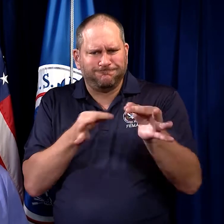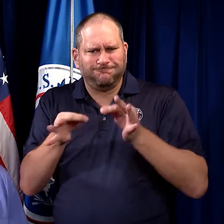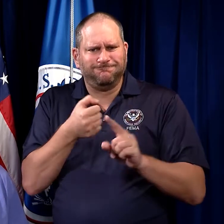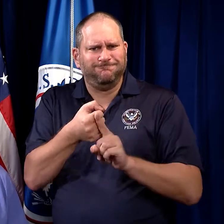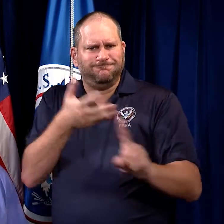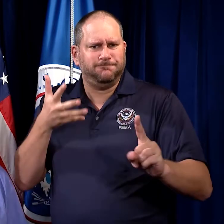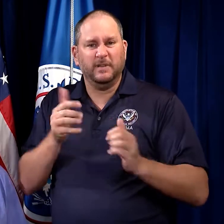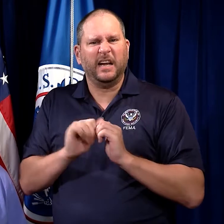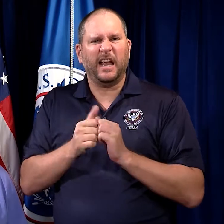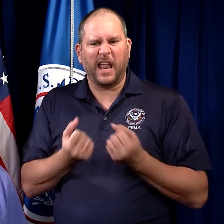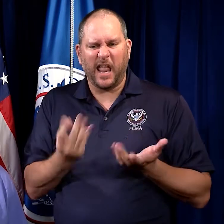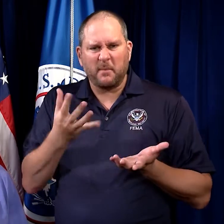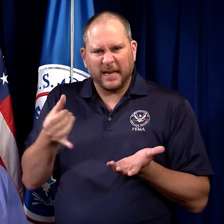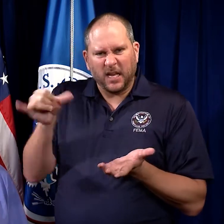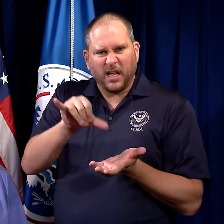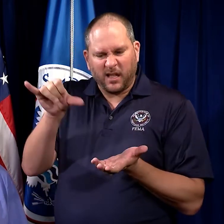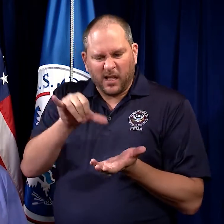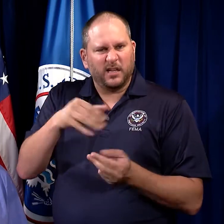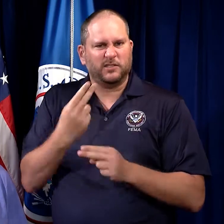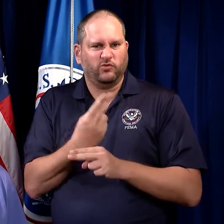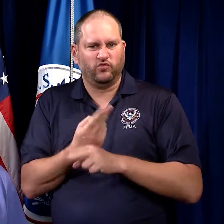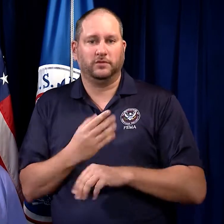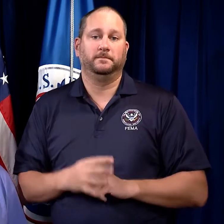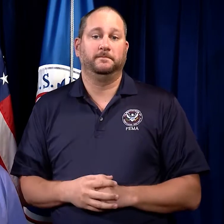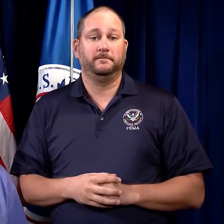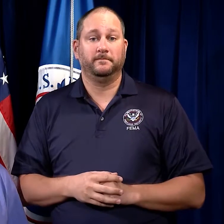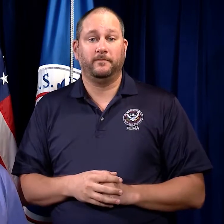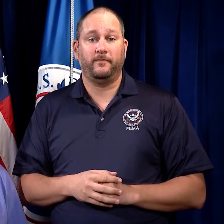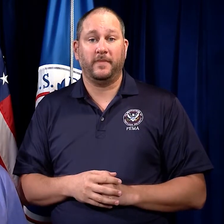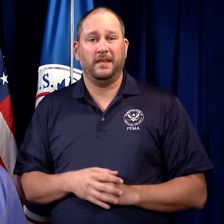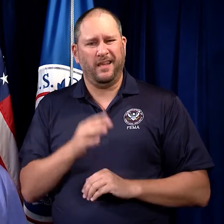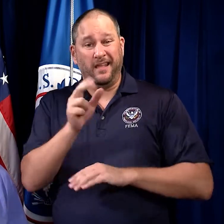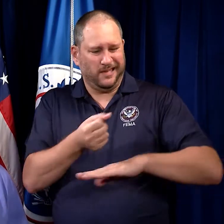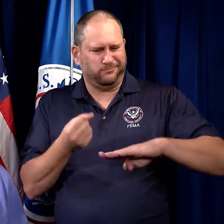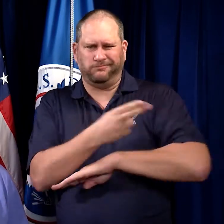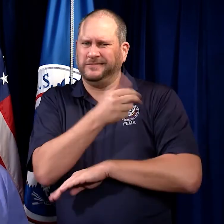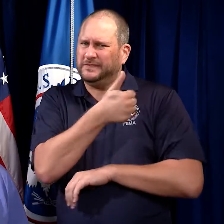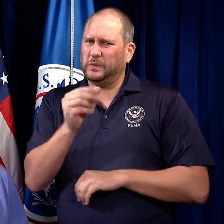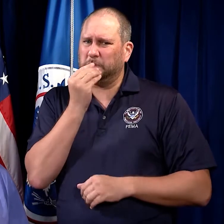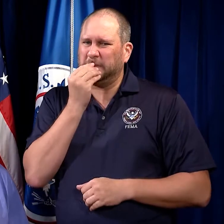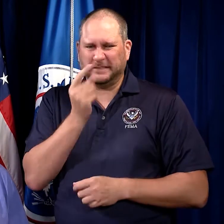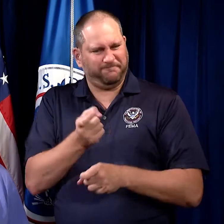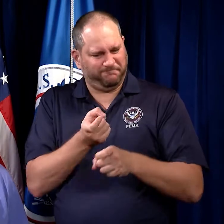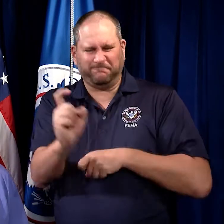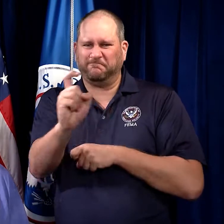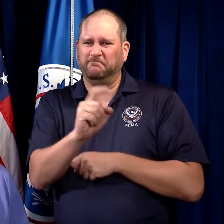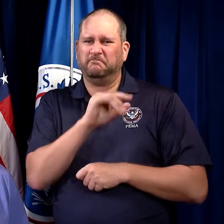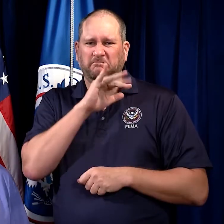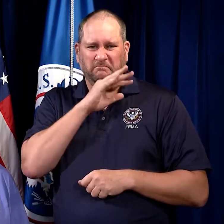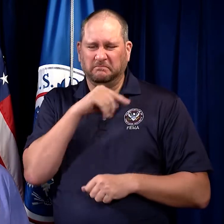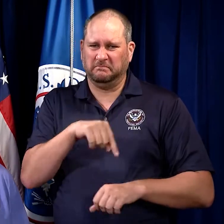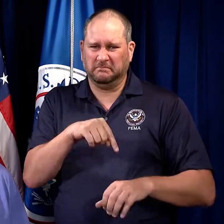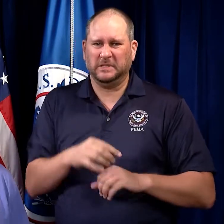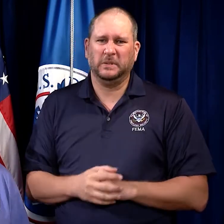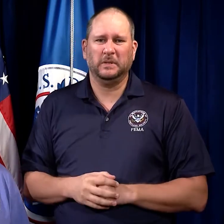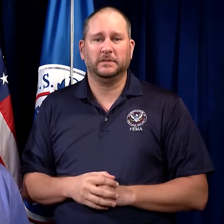on how many drops of bleach to use. Throw away any food that was prepared with contaminated water.